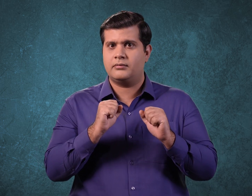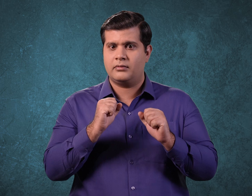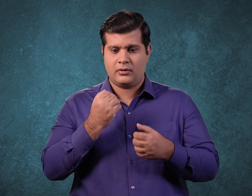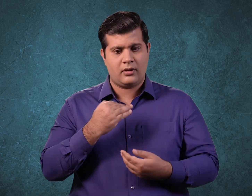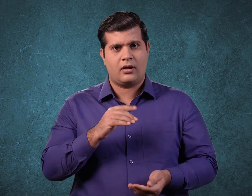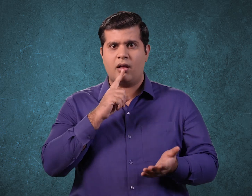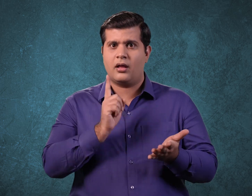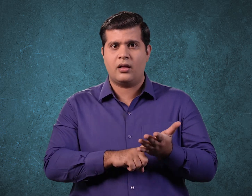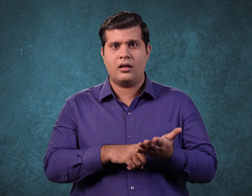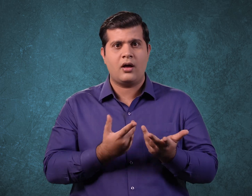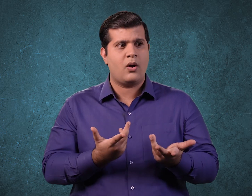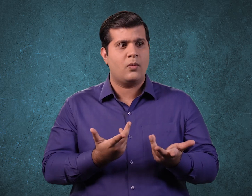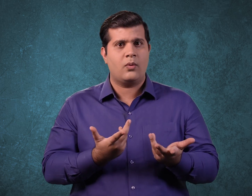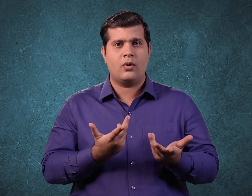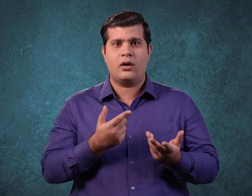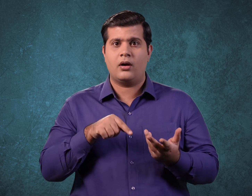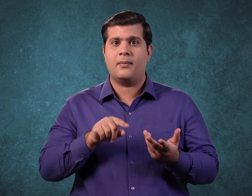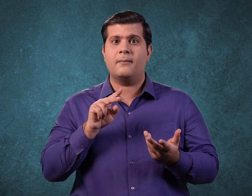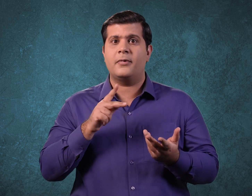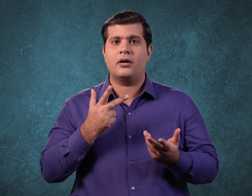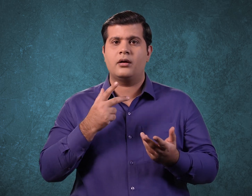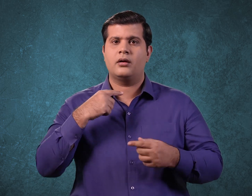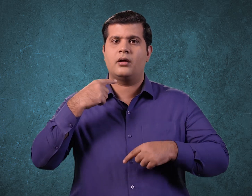be so difficult. Their birthday would come every 4 years.